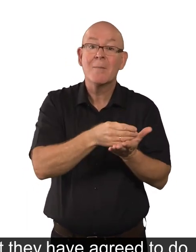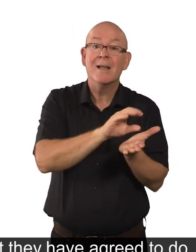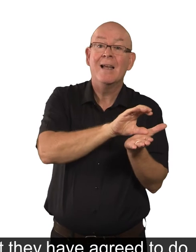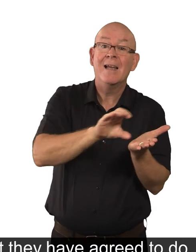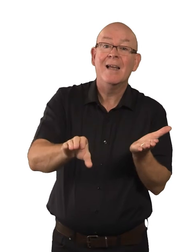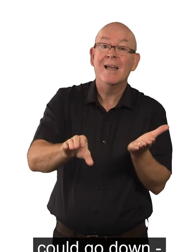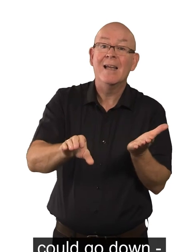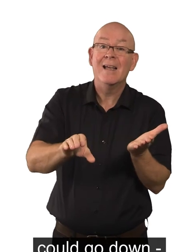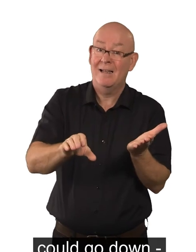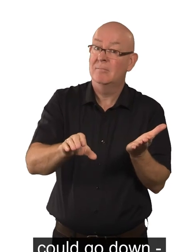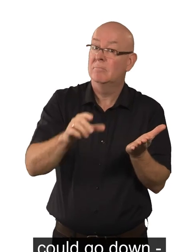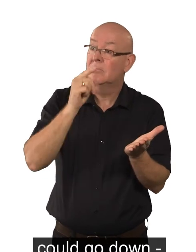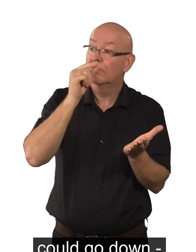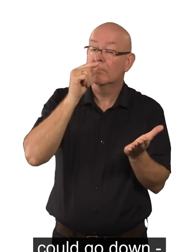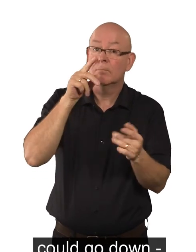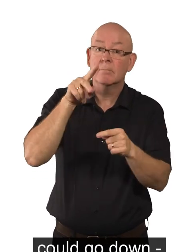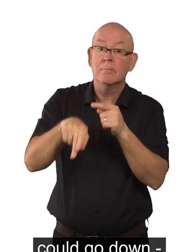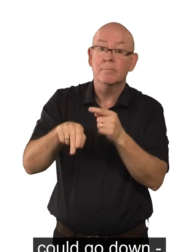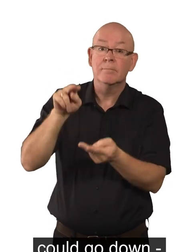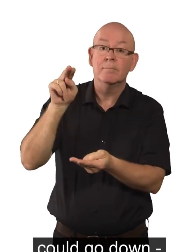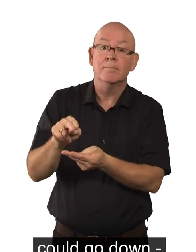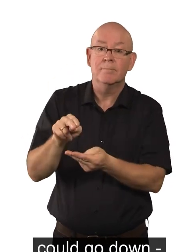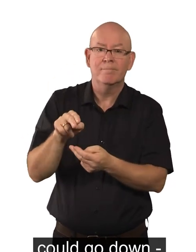get could go down. This is called a sanction.